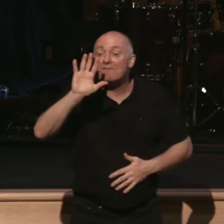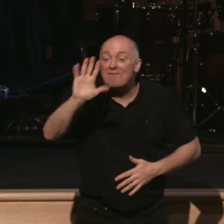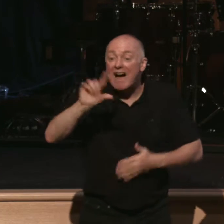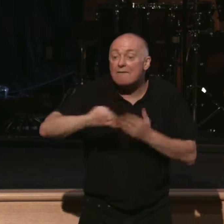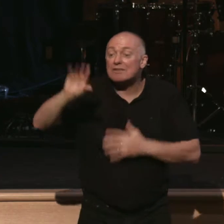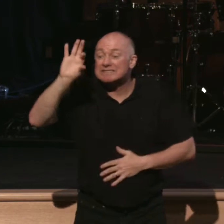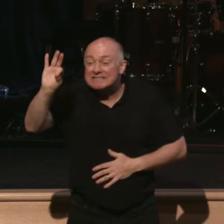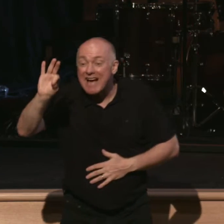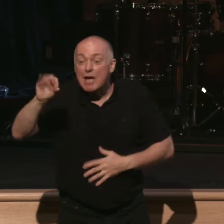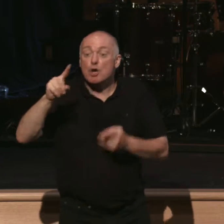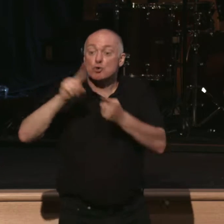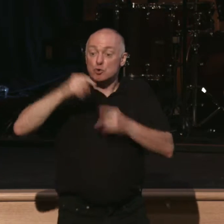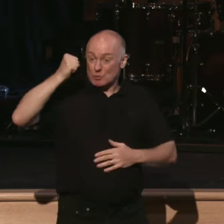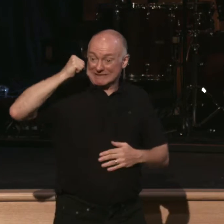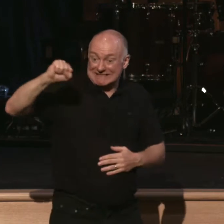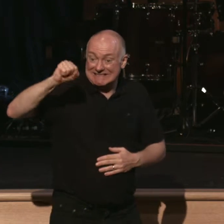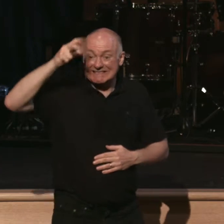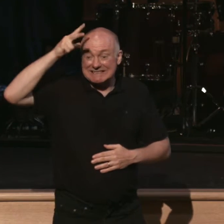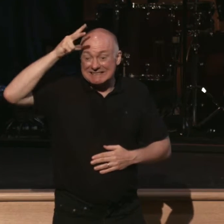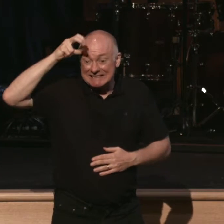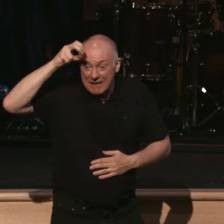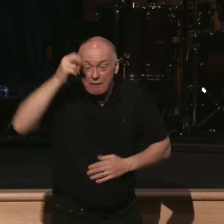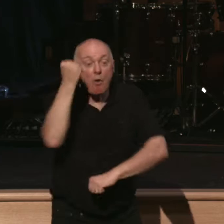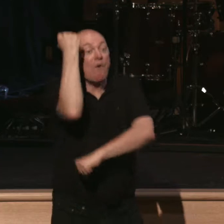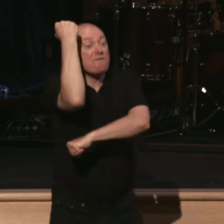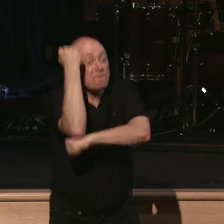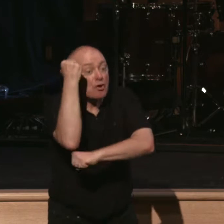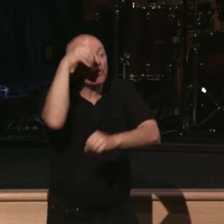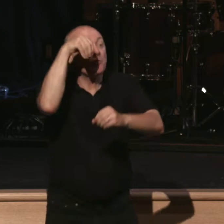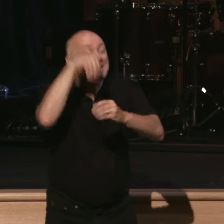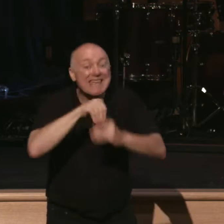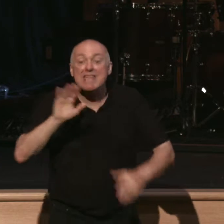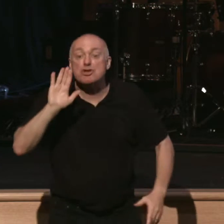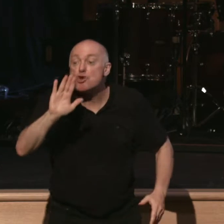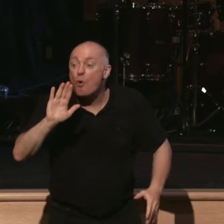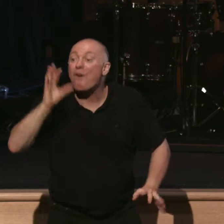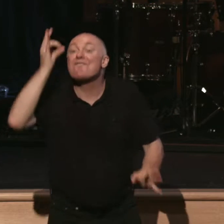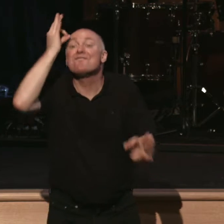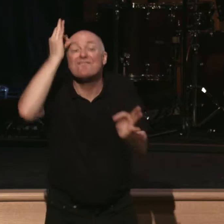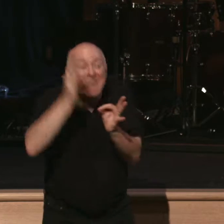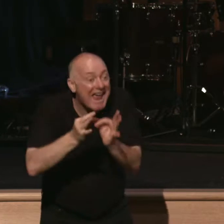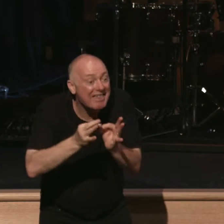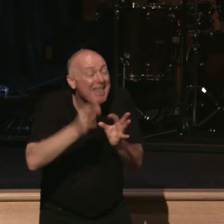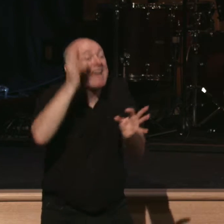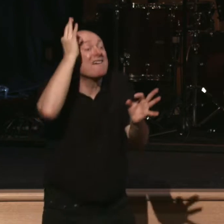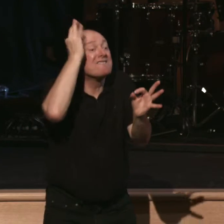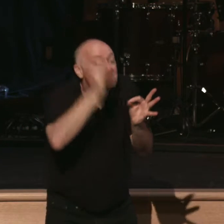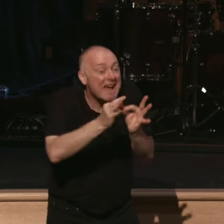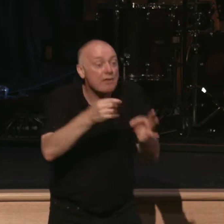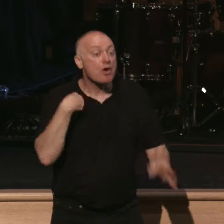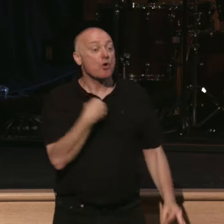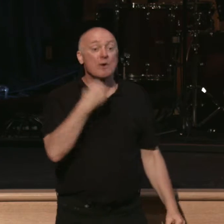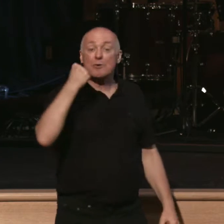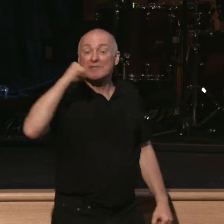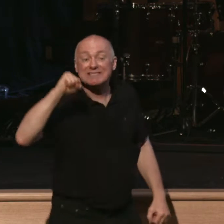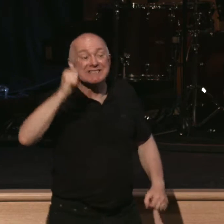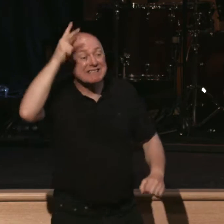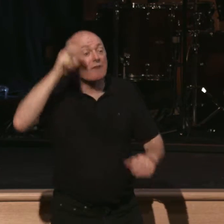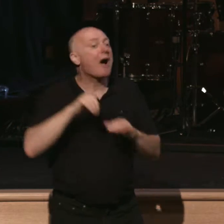resist the devil firm in your faith. Faith. We resist the devil by standing